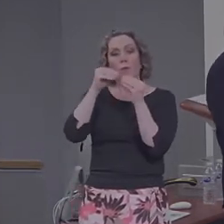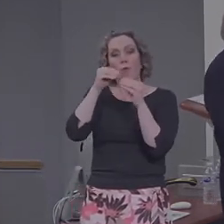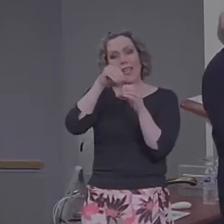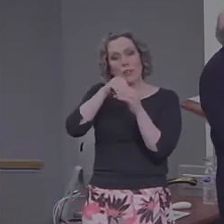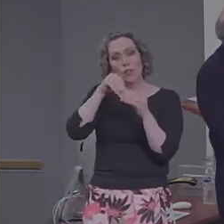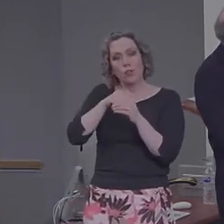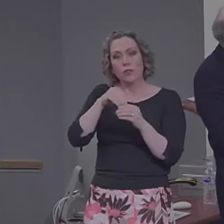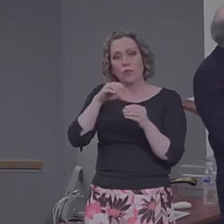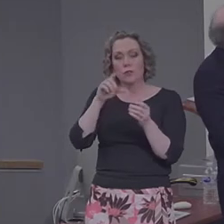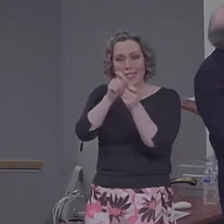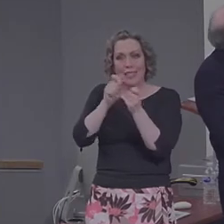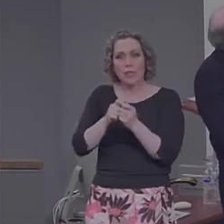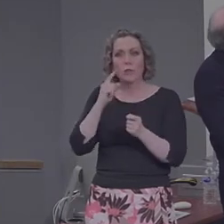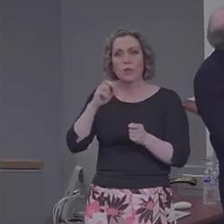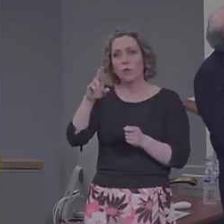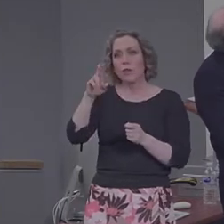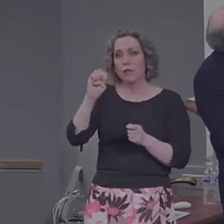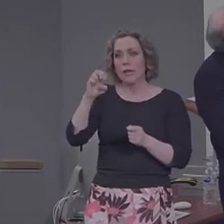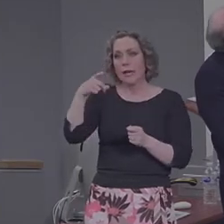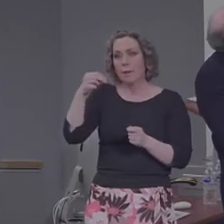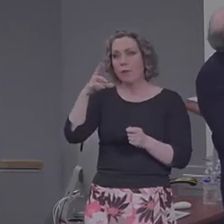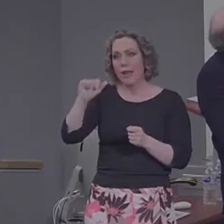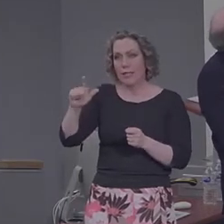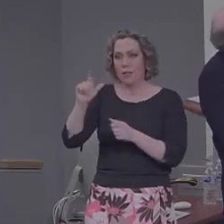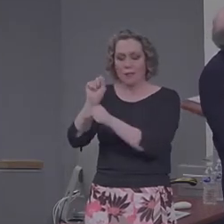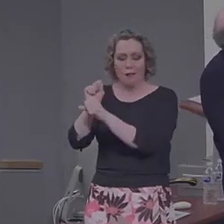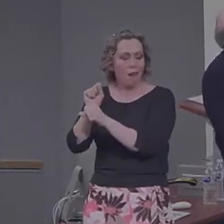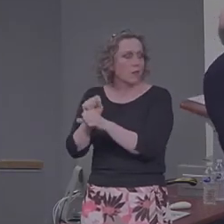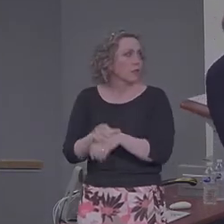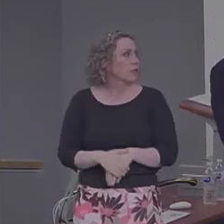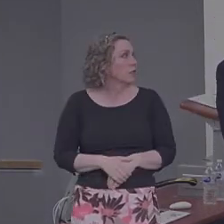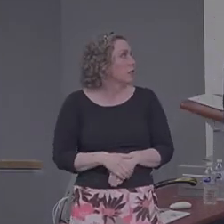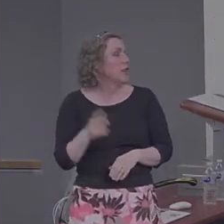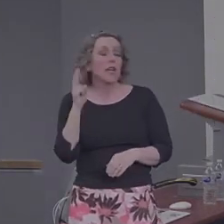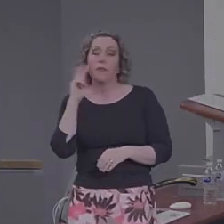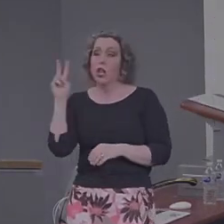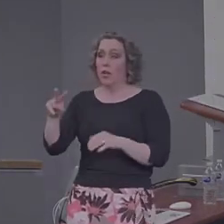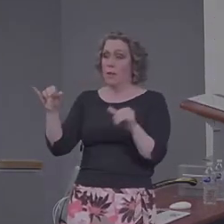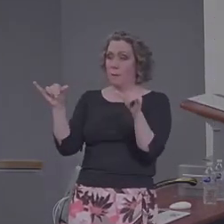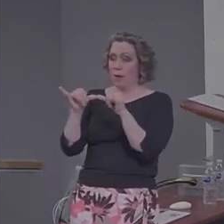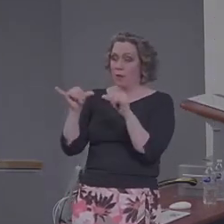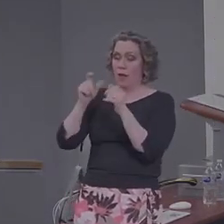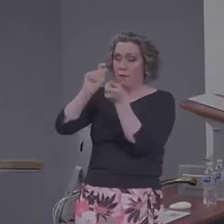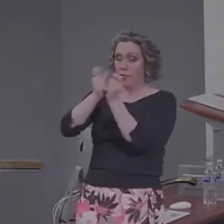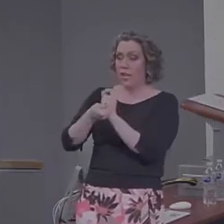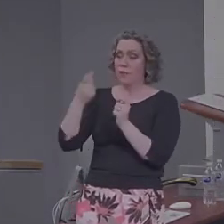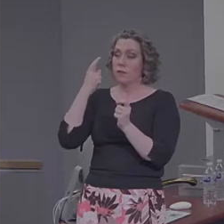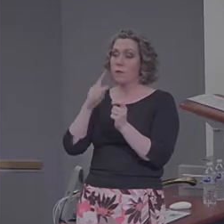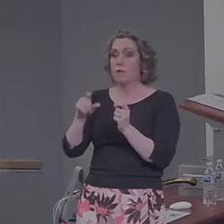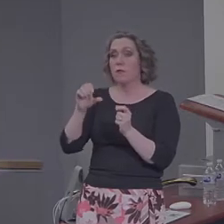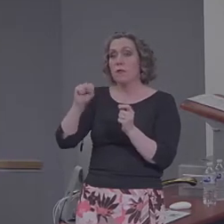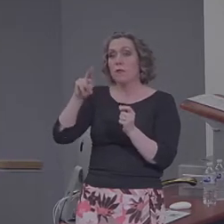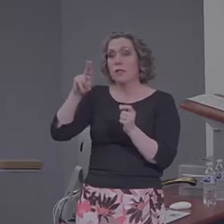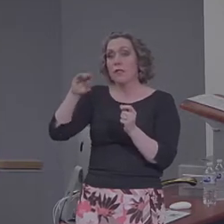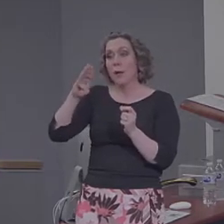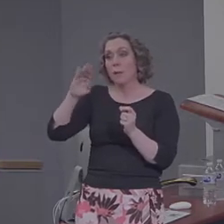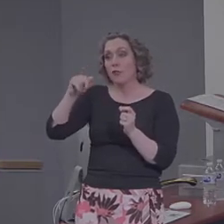task. If we look at those measures of changes in subjective well-being, are they